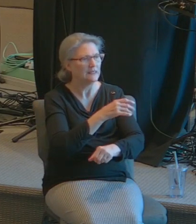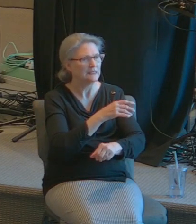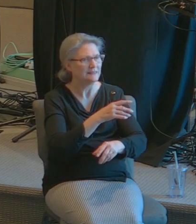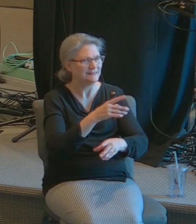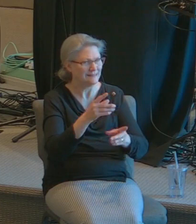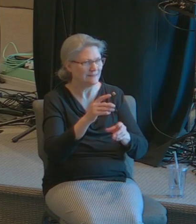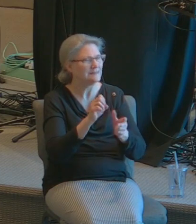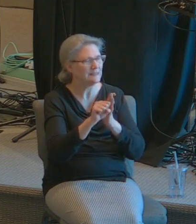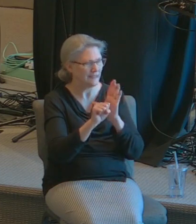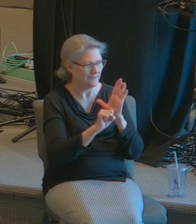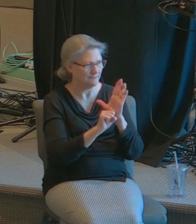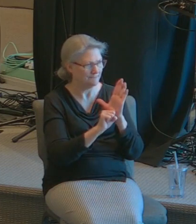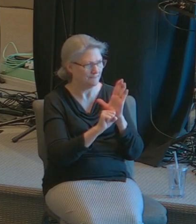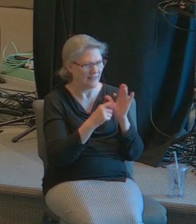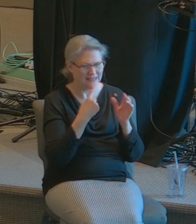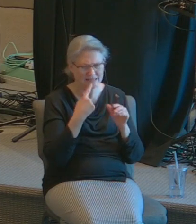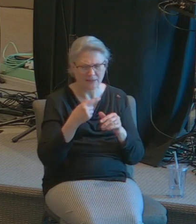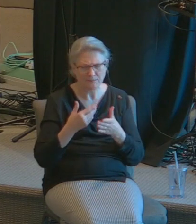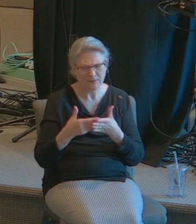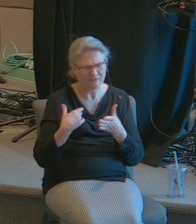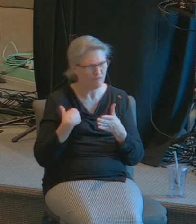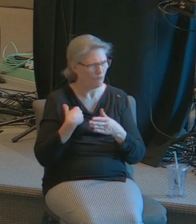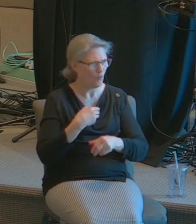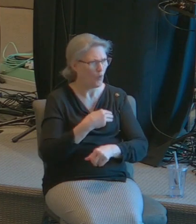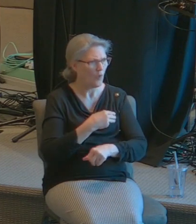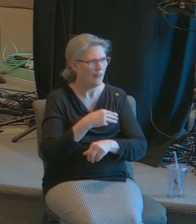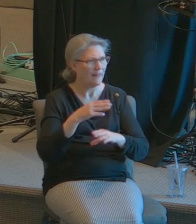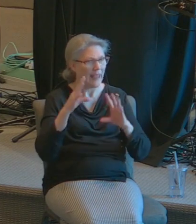before the paramedics take this woman